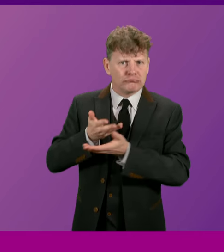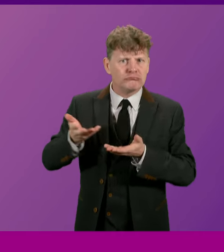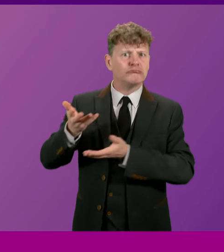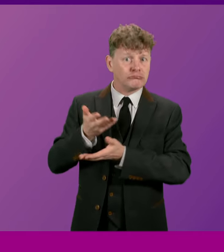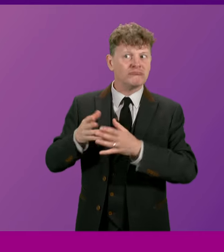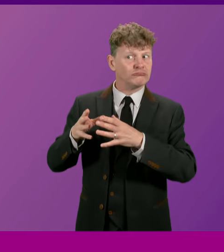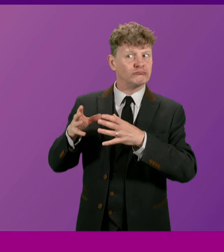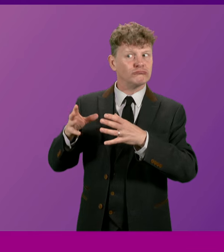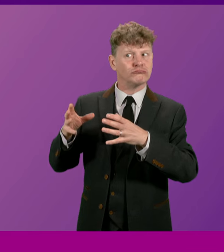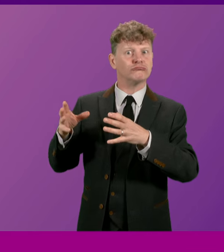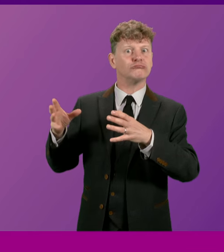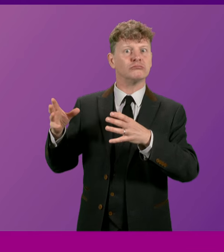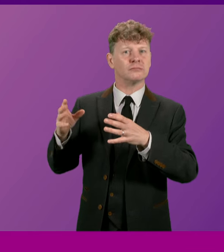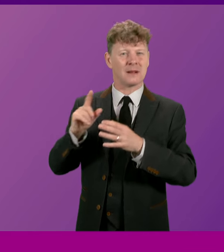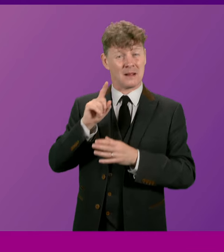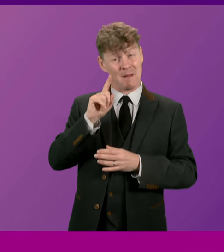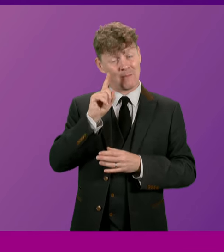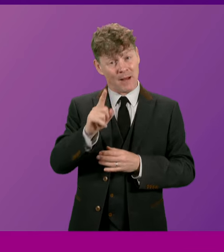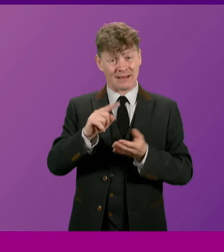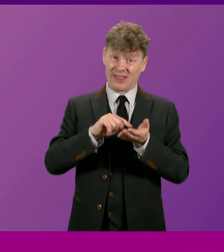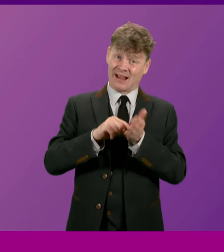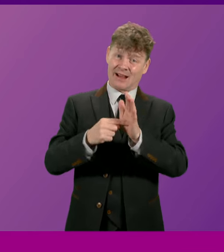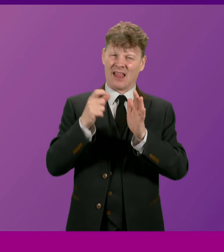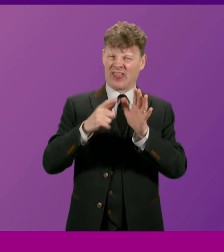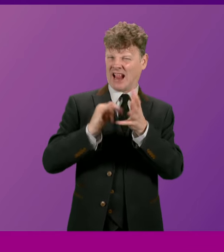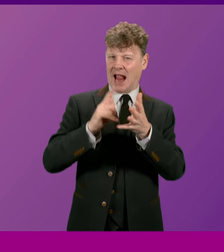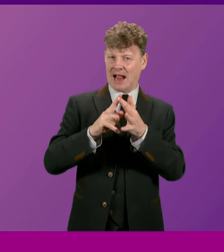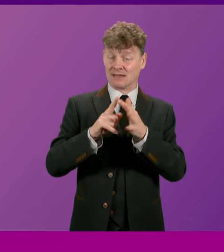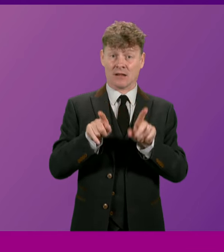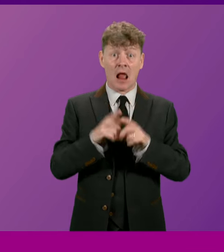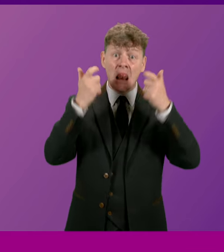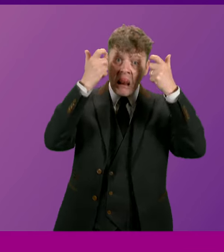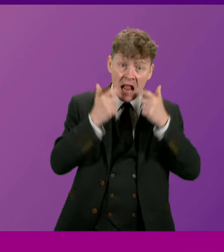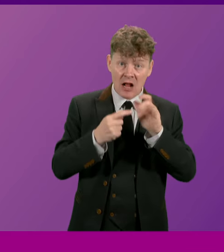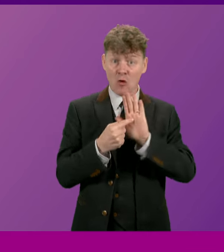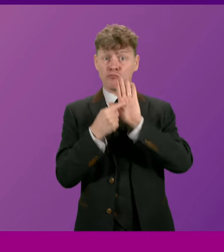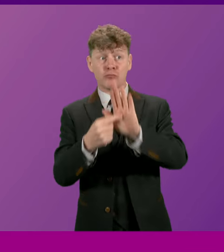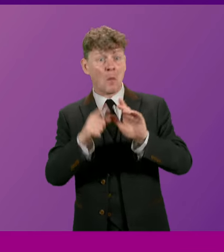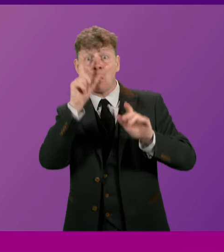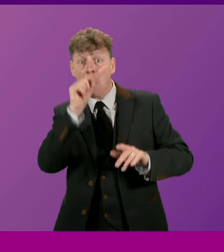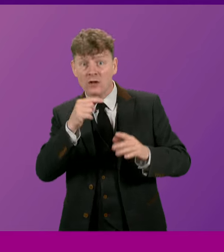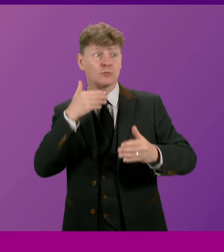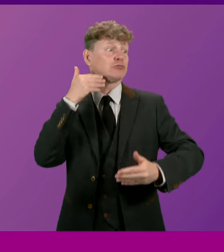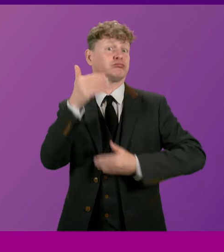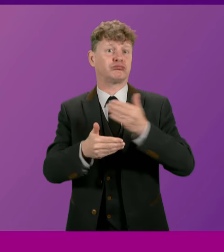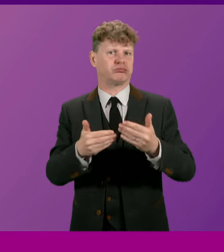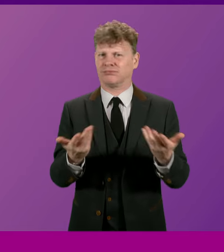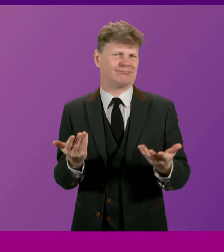supported it. But the case for independence as a viable proposition had barely been developed.